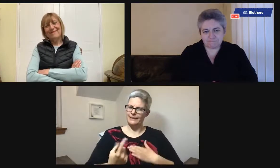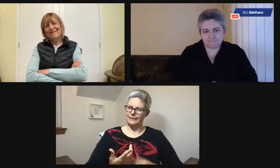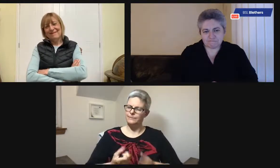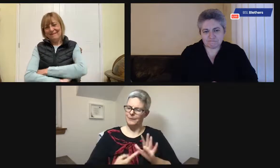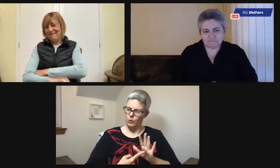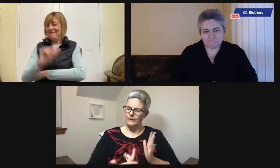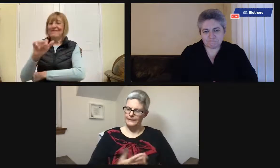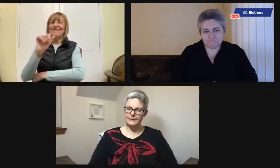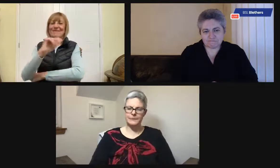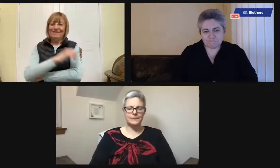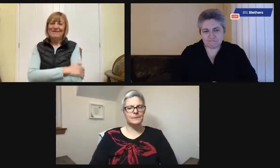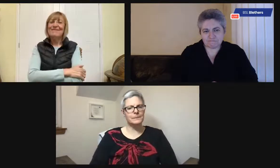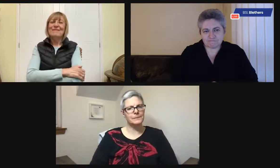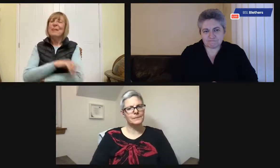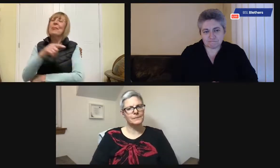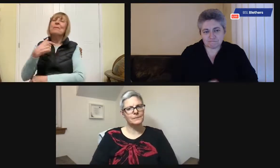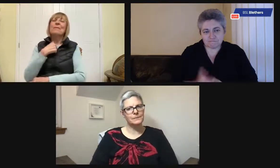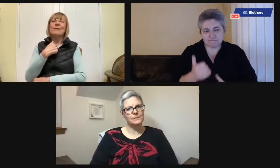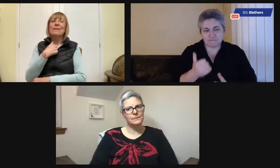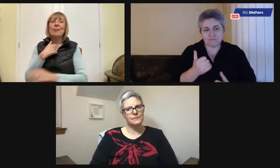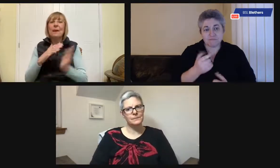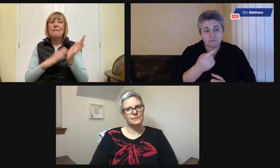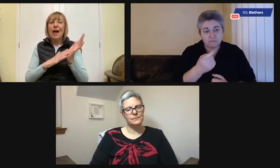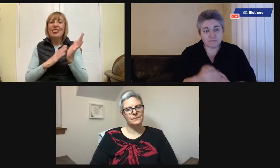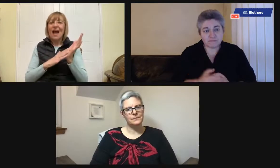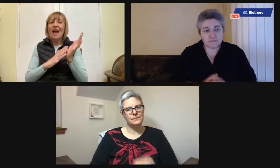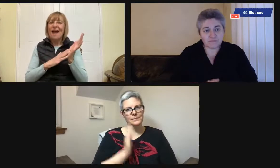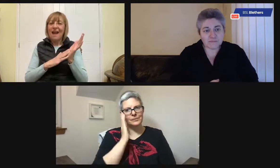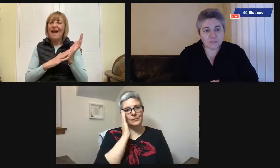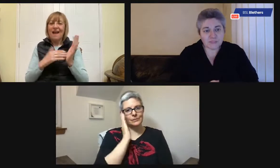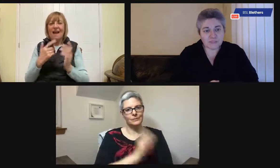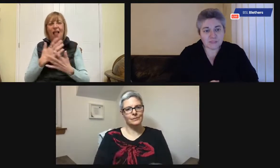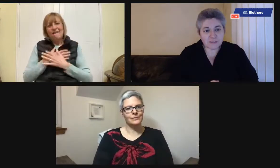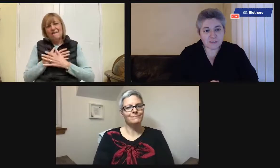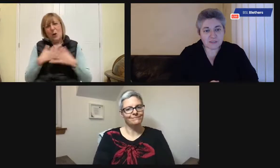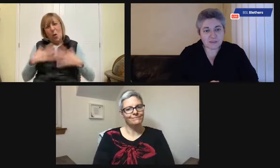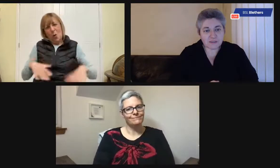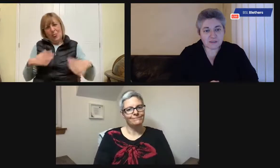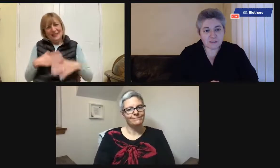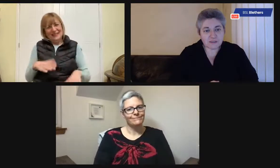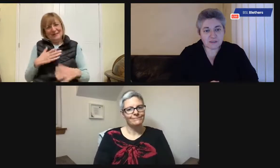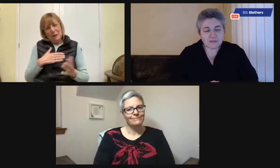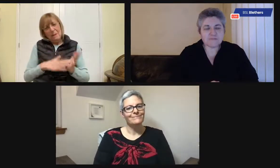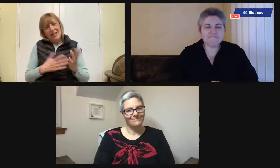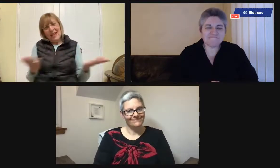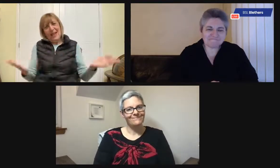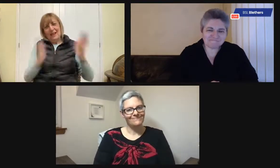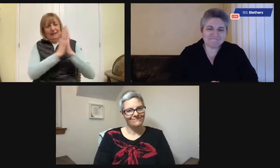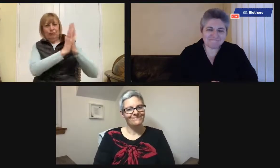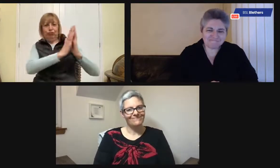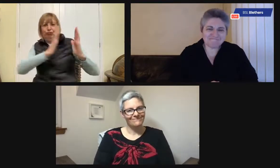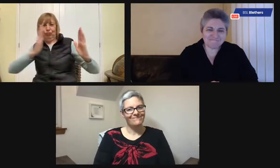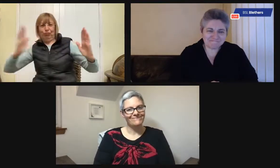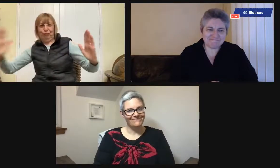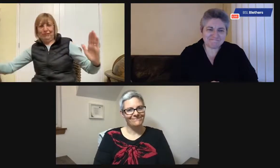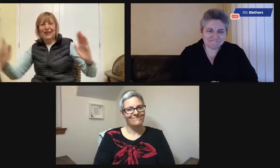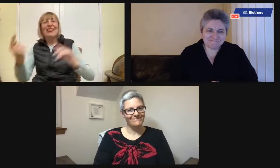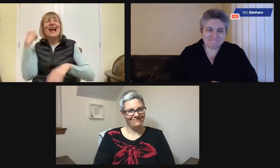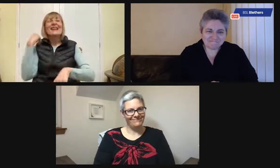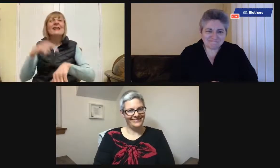outfit. And again, that really helps with confidence boosting. Yeah, my mum loved her clothes. She